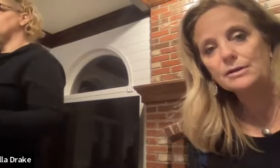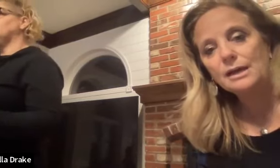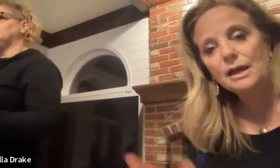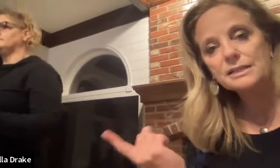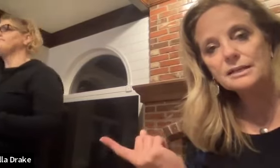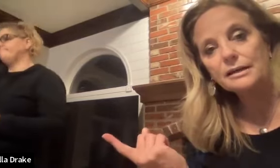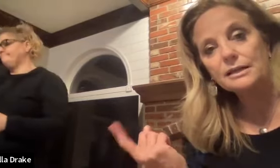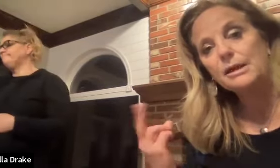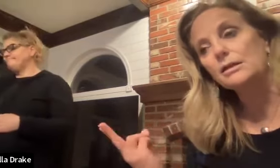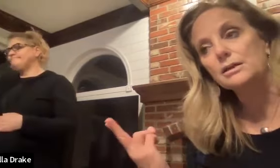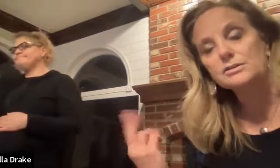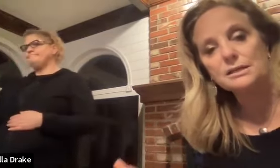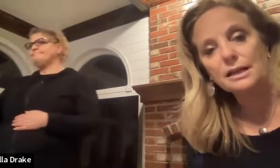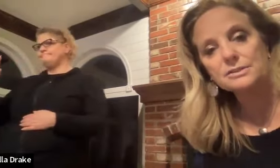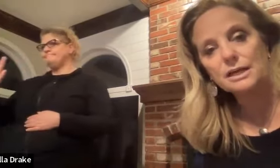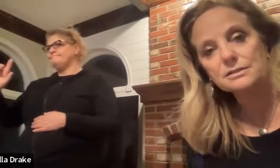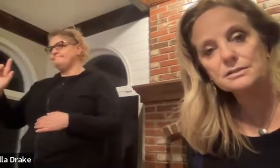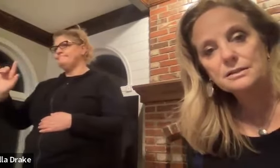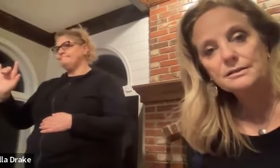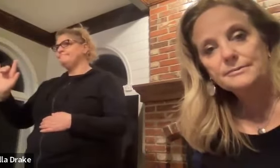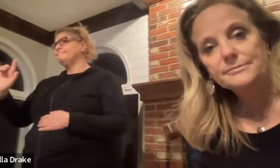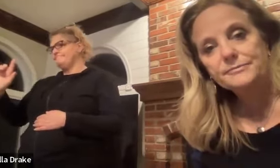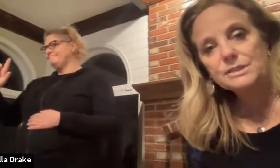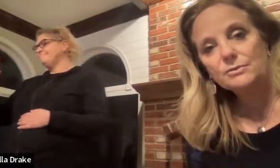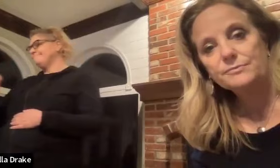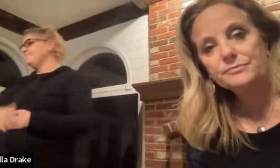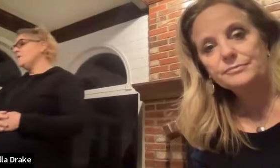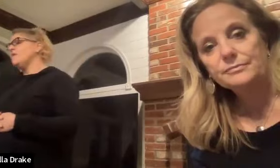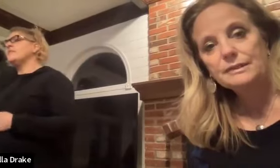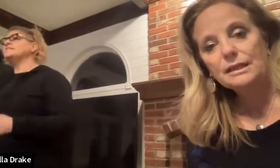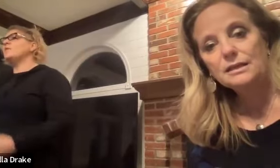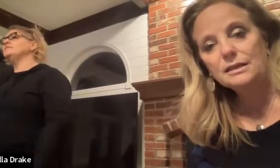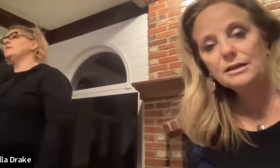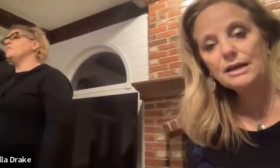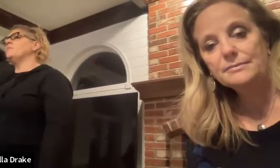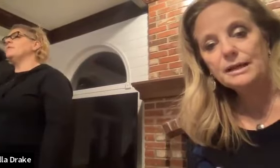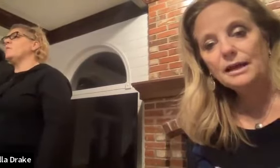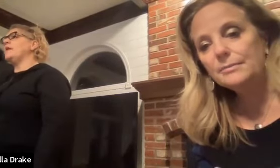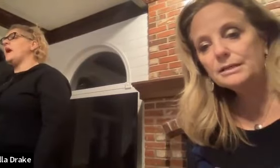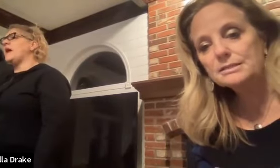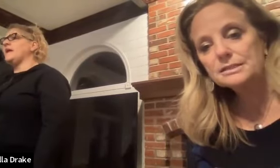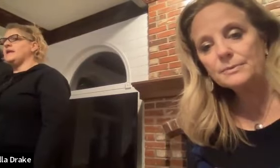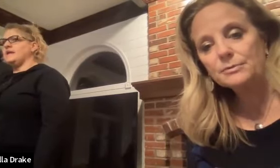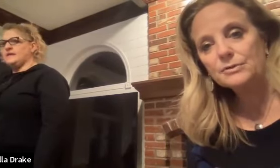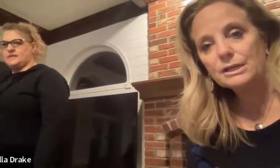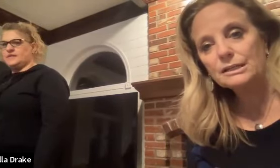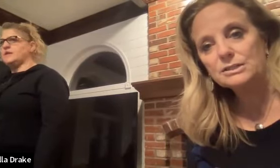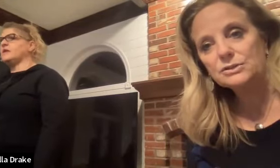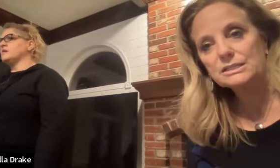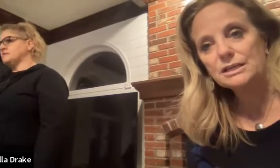i'll send it out email and i'll send it out text so that's what we that's how we say i'm gonna stop the recording unless you guys